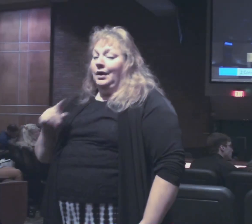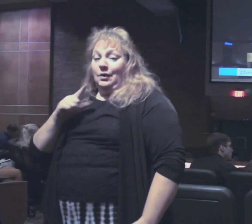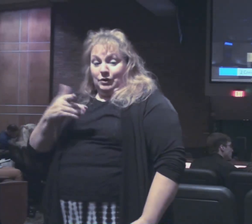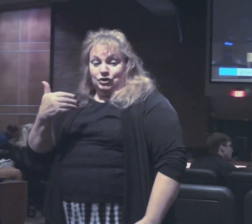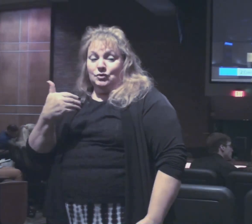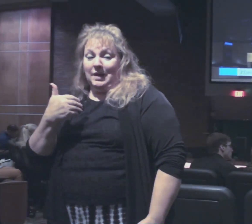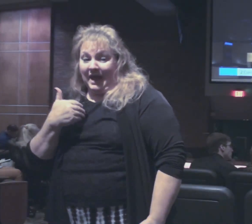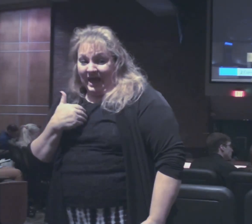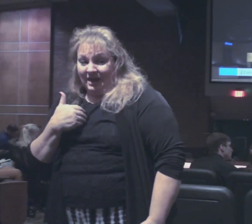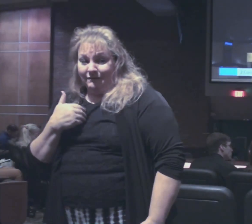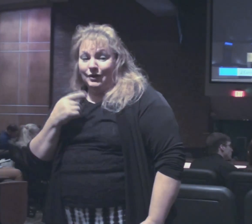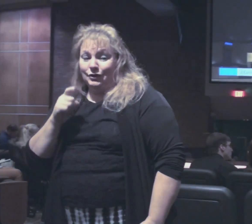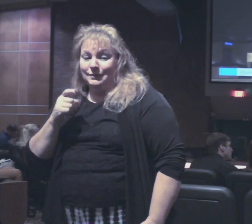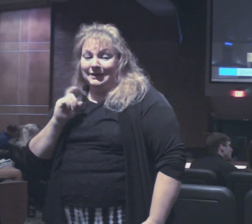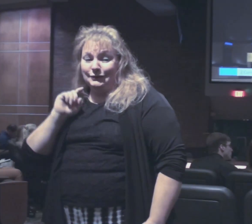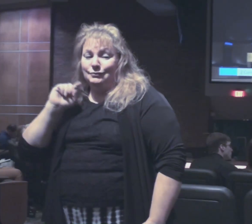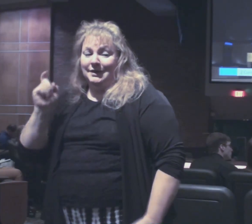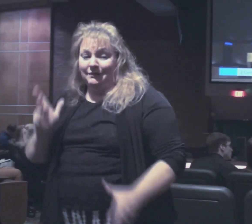you have it ought to be liberal